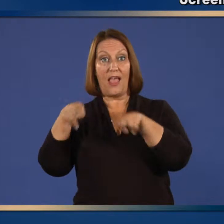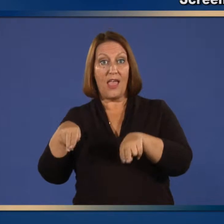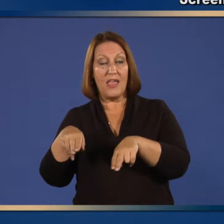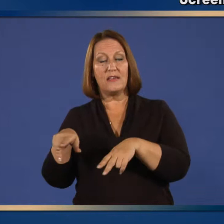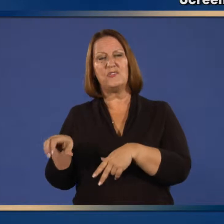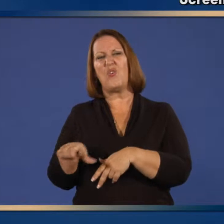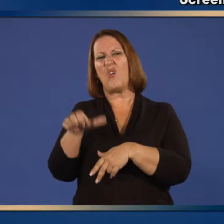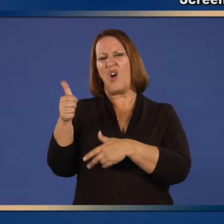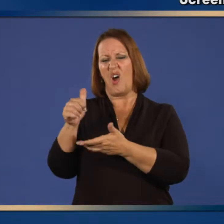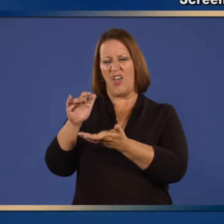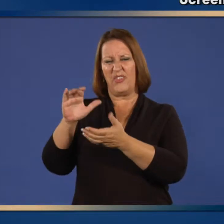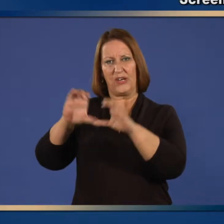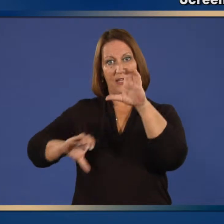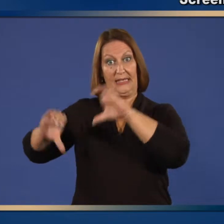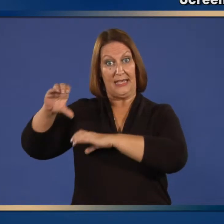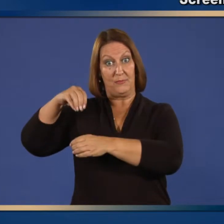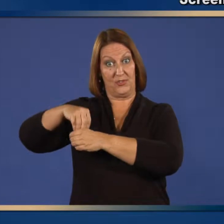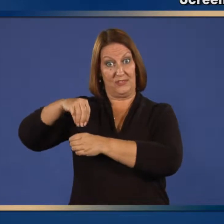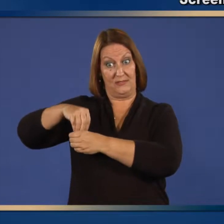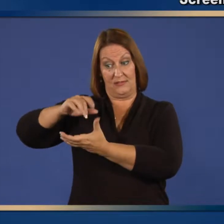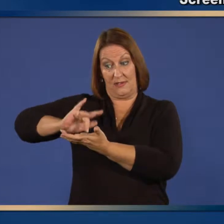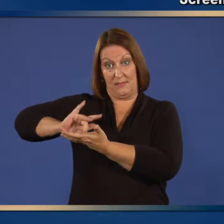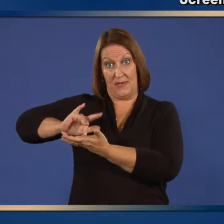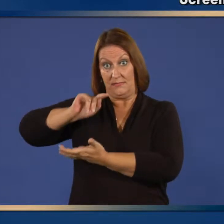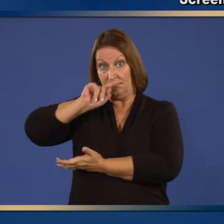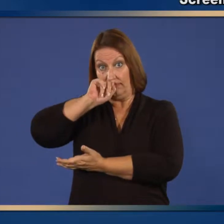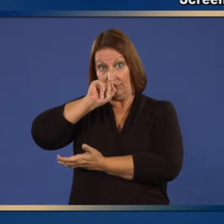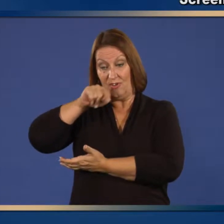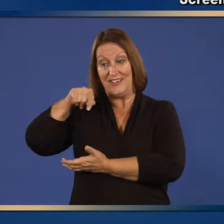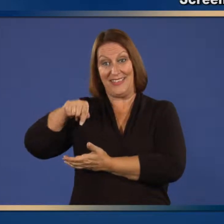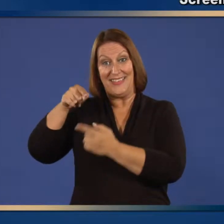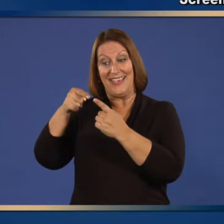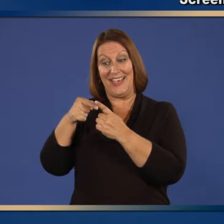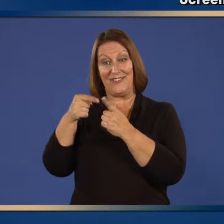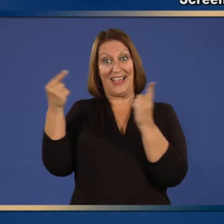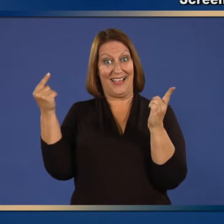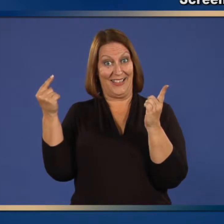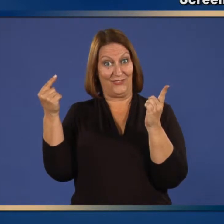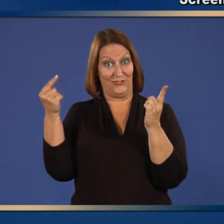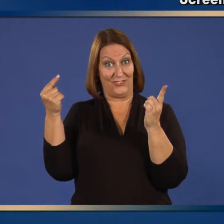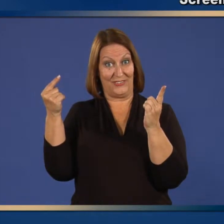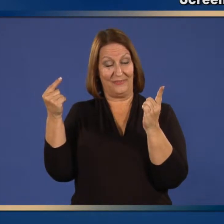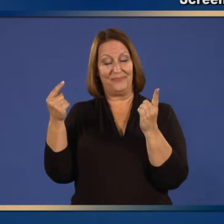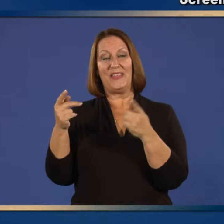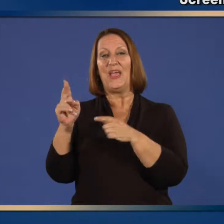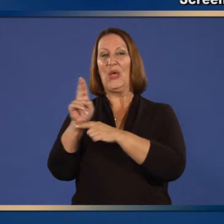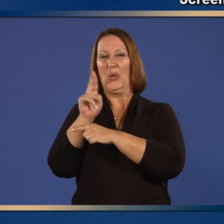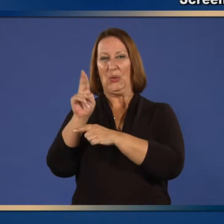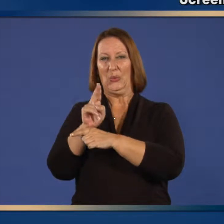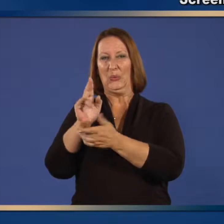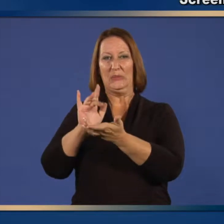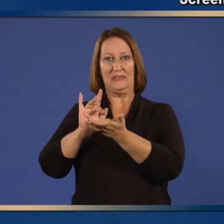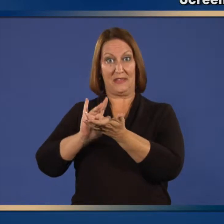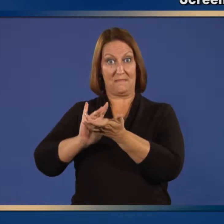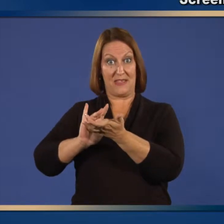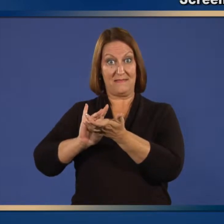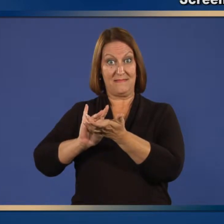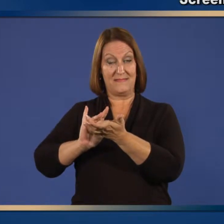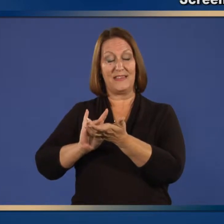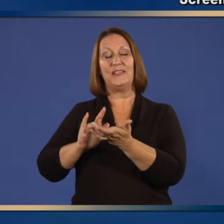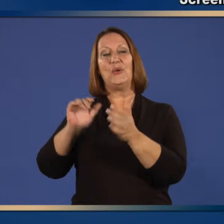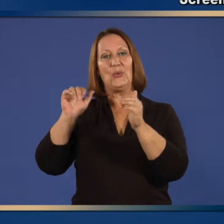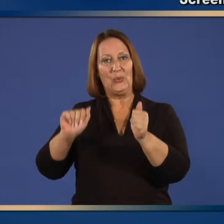After eating eggs or receiving any component of the intranasal live attenuated influenza